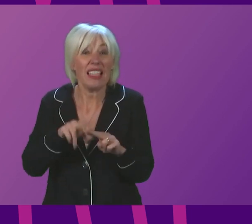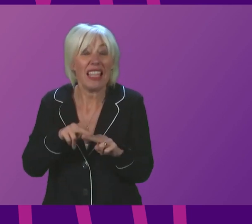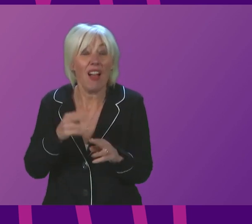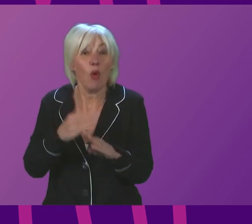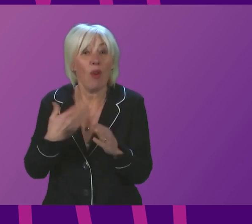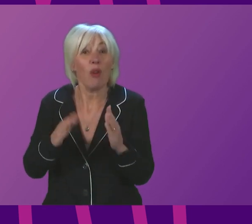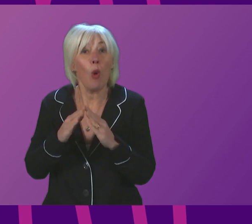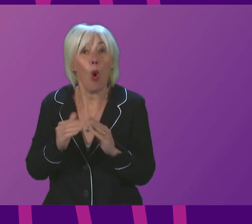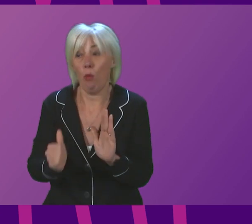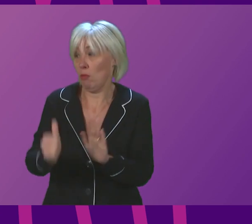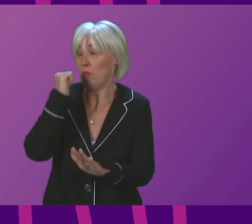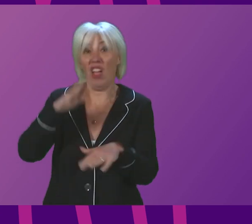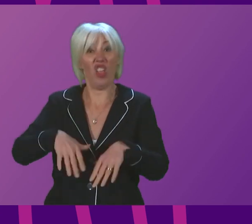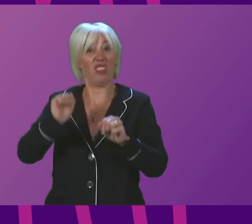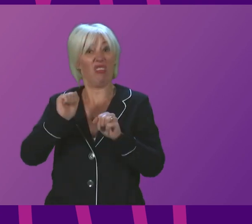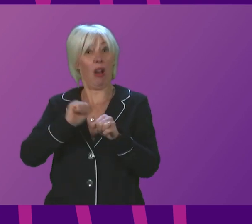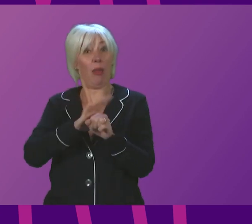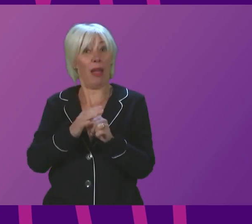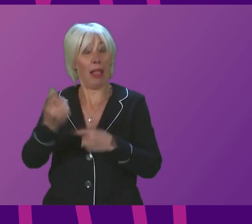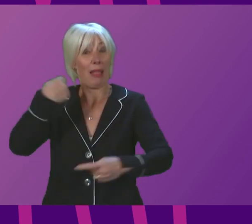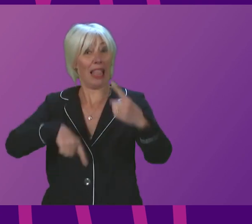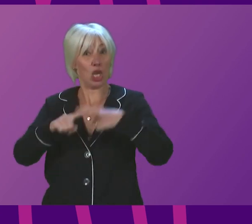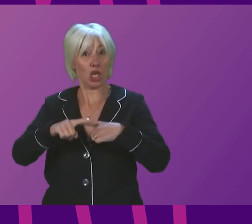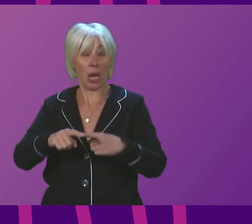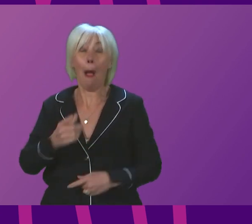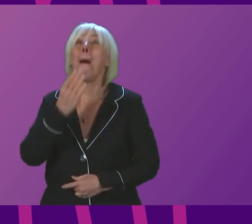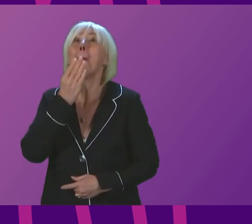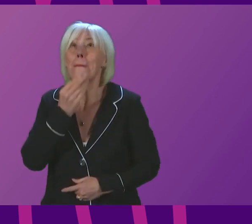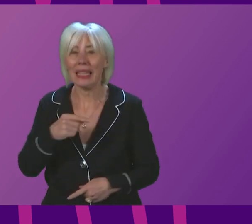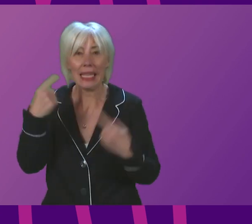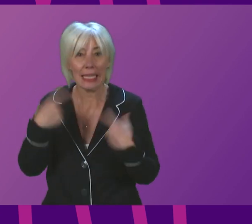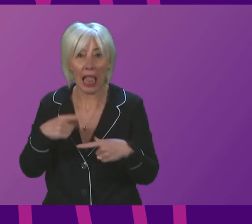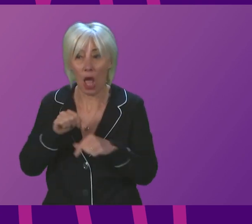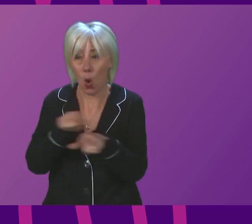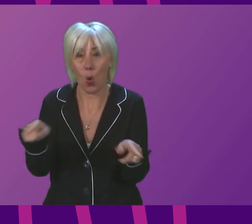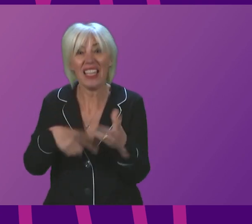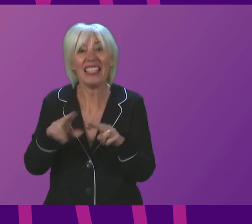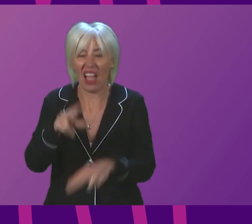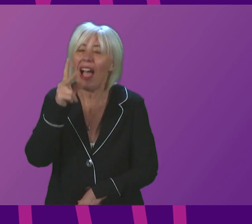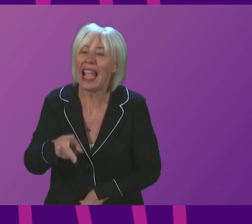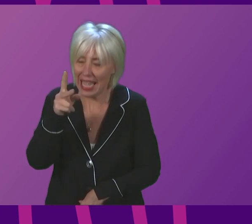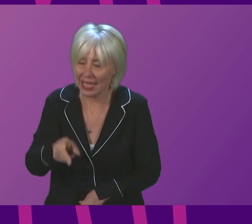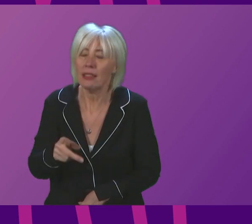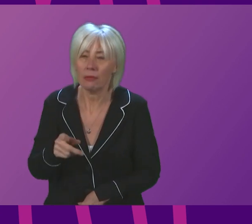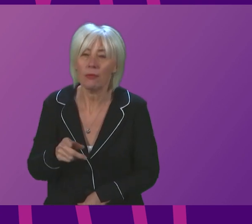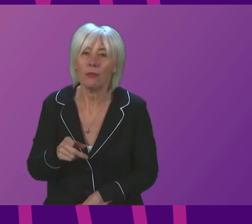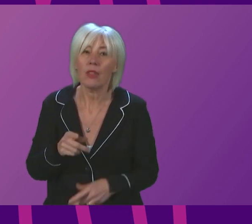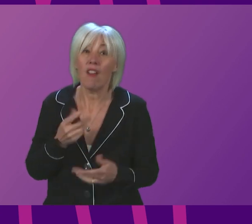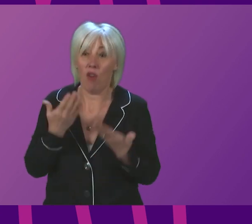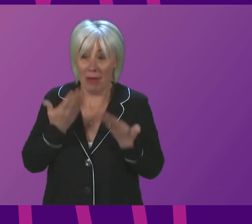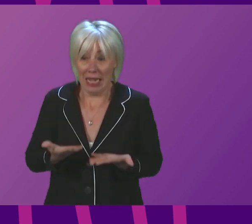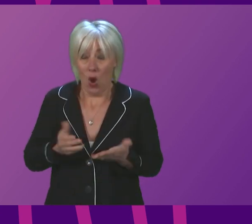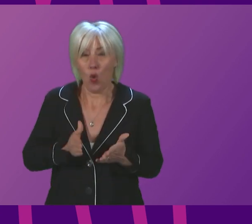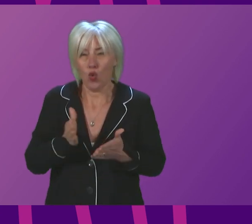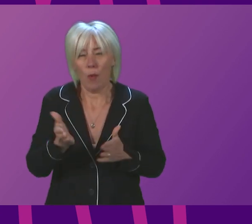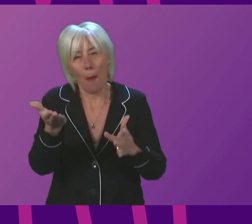at the start of the pandemic, please now enable them to do so again. We are asking you to do this from now until the middle of